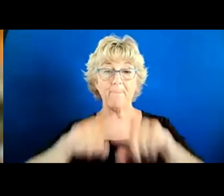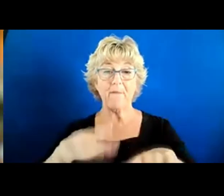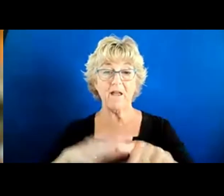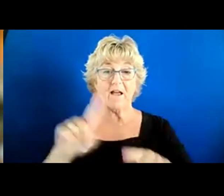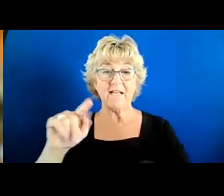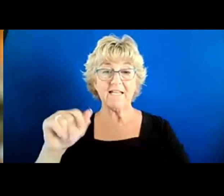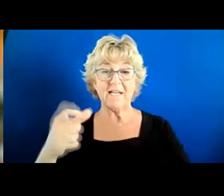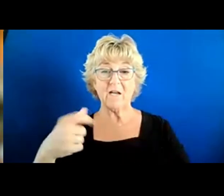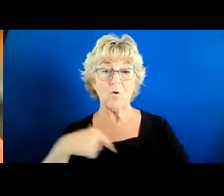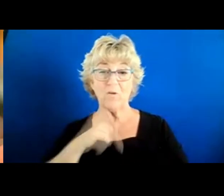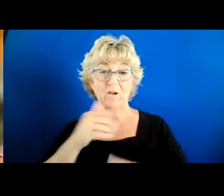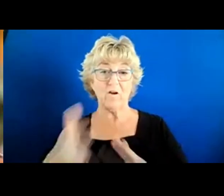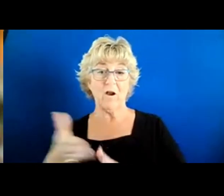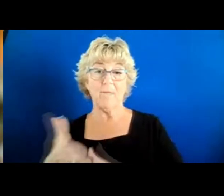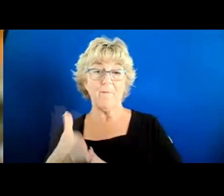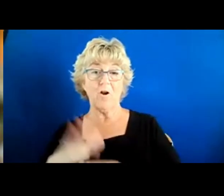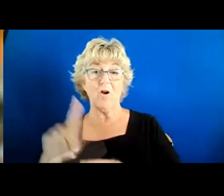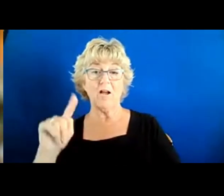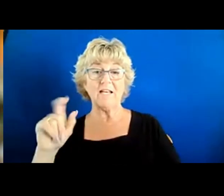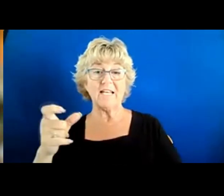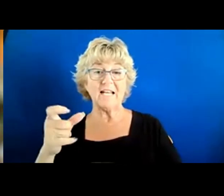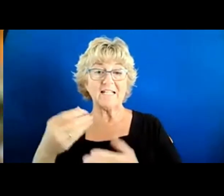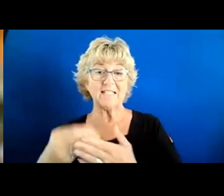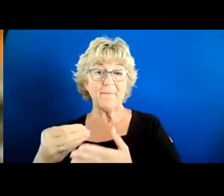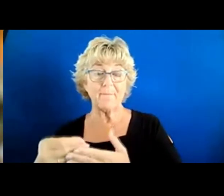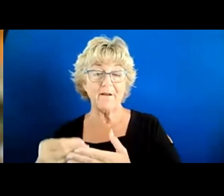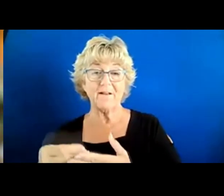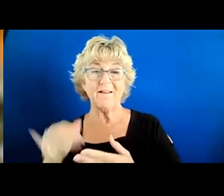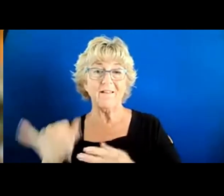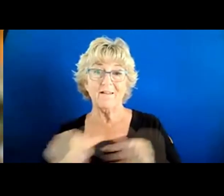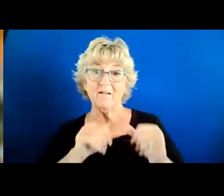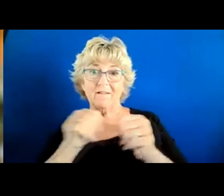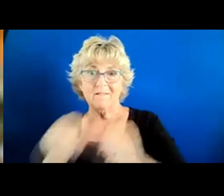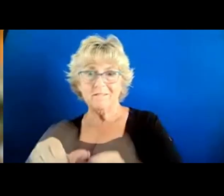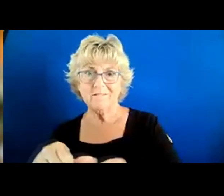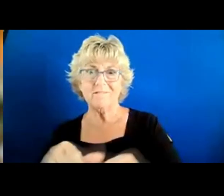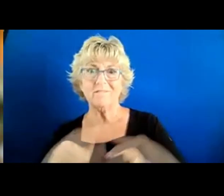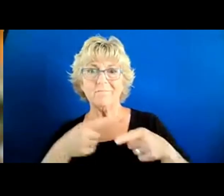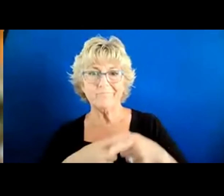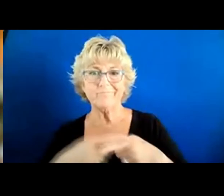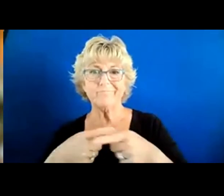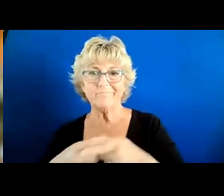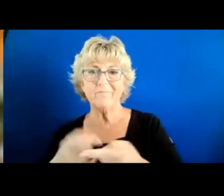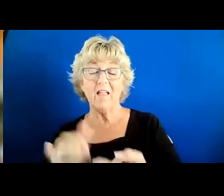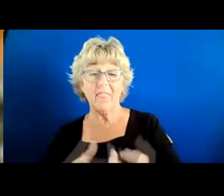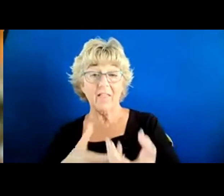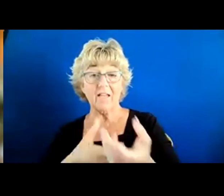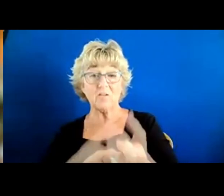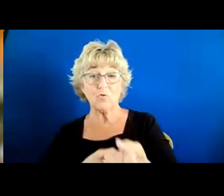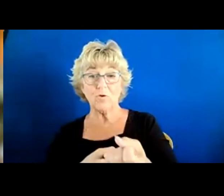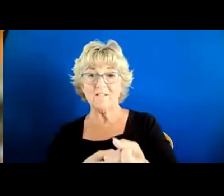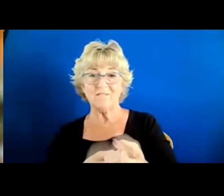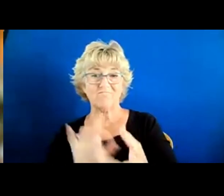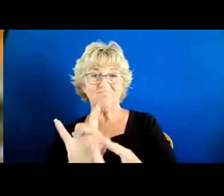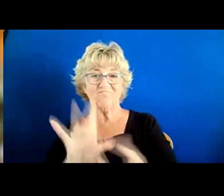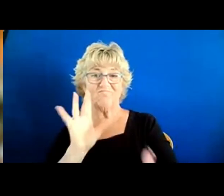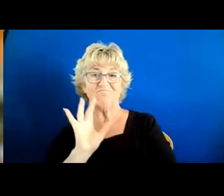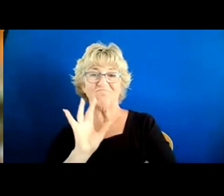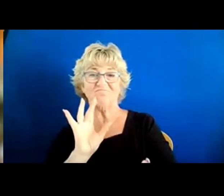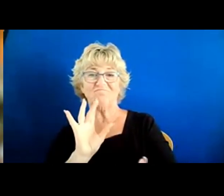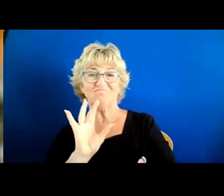don't operate on tax dollars. But so that lasted a long time. And trust with the organization was broken. The